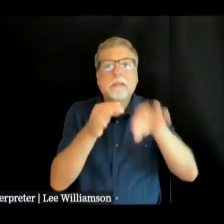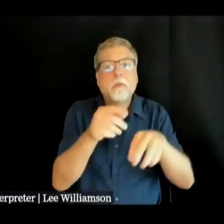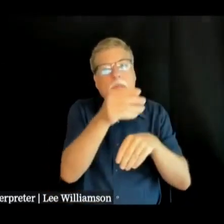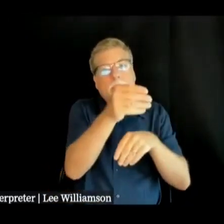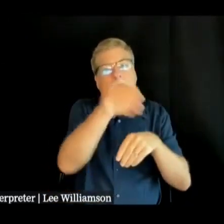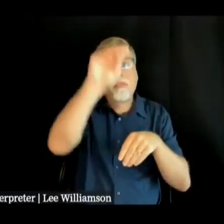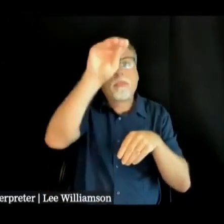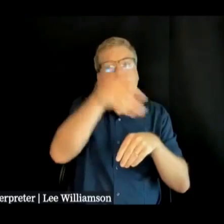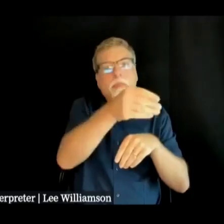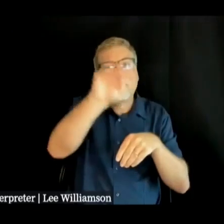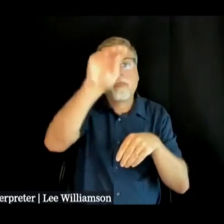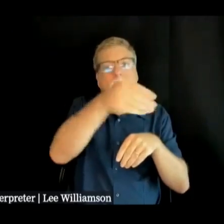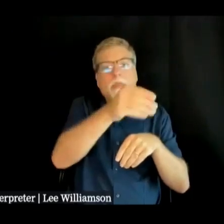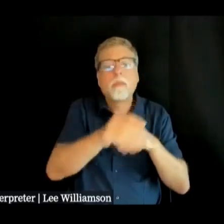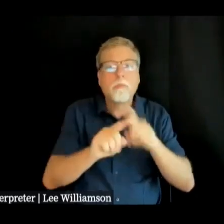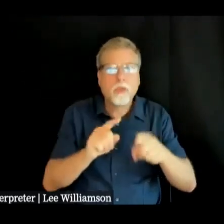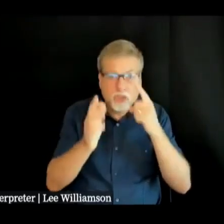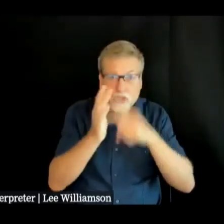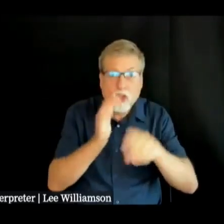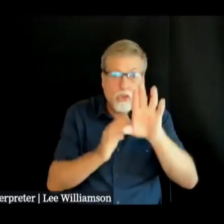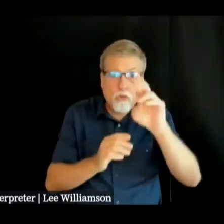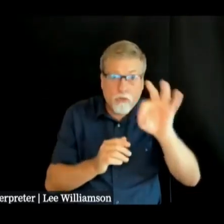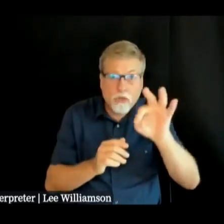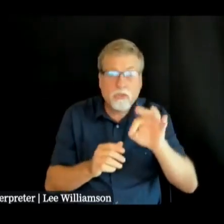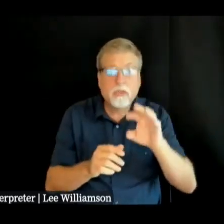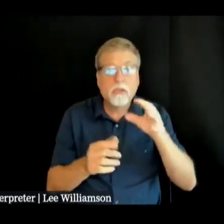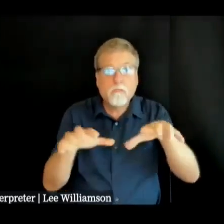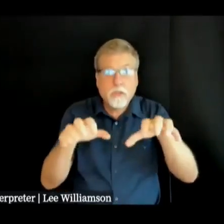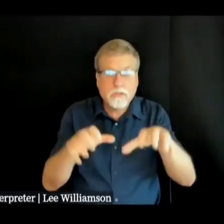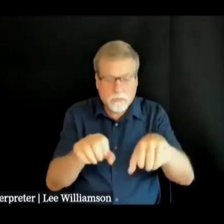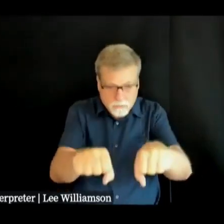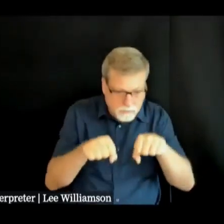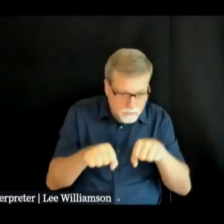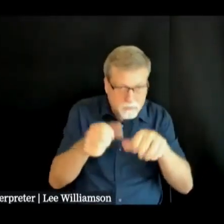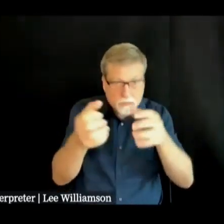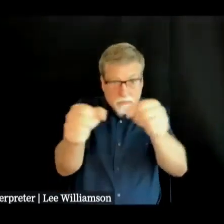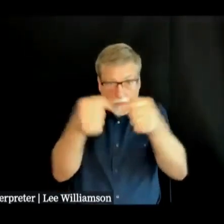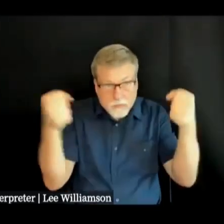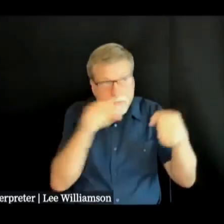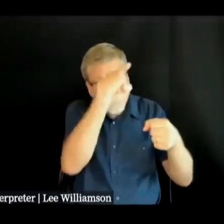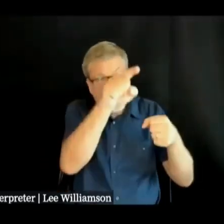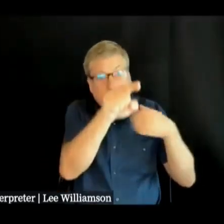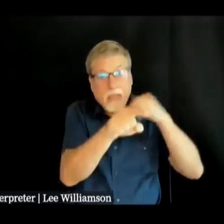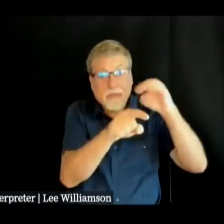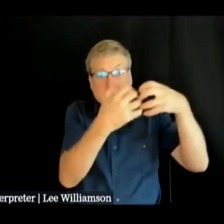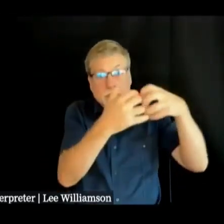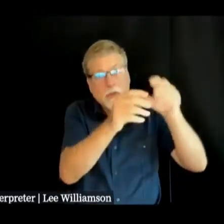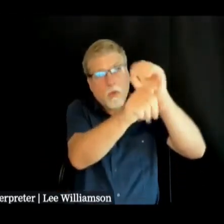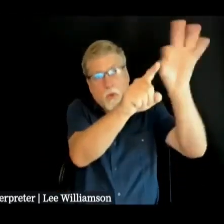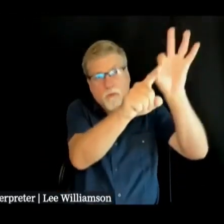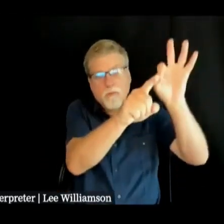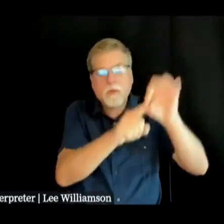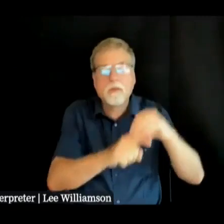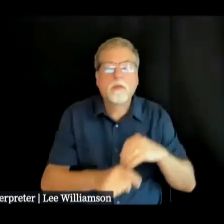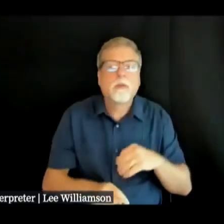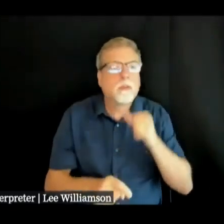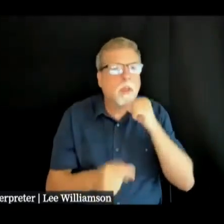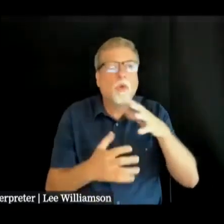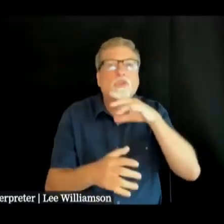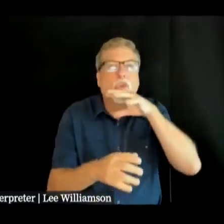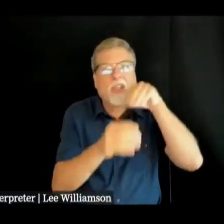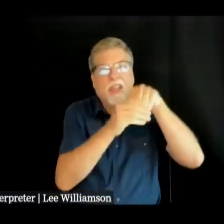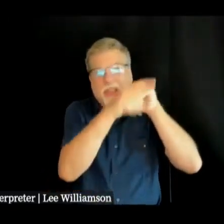fridge if you have an ice maker and turn those off so you don't have sediment going through that close the valve on your hot water heater